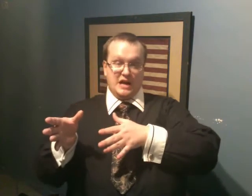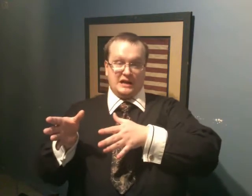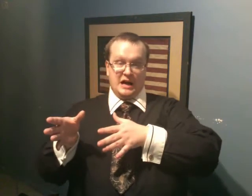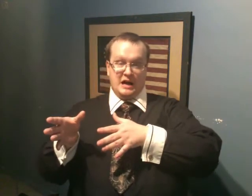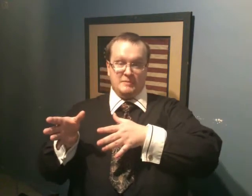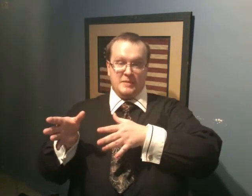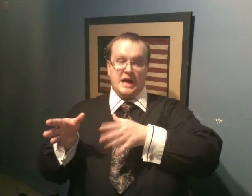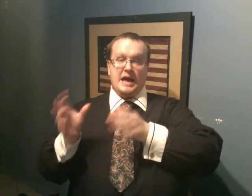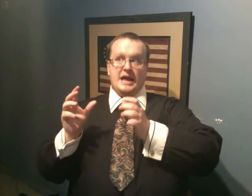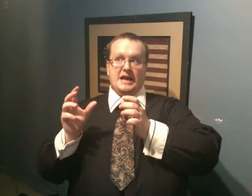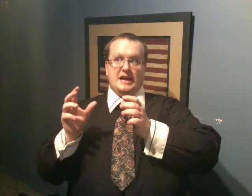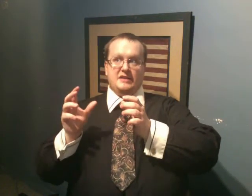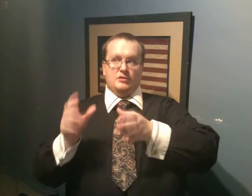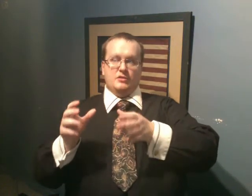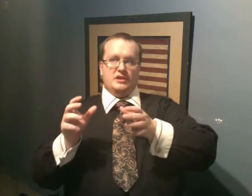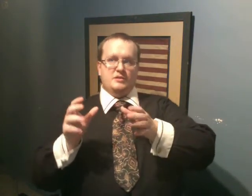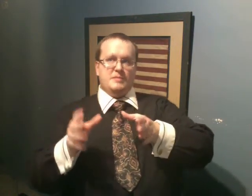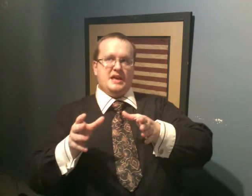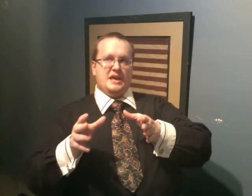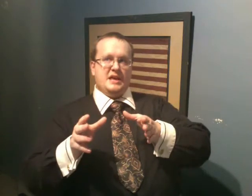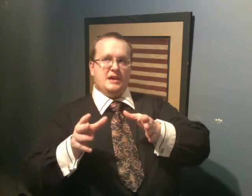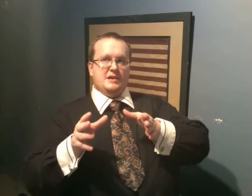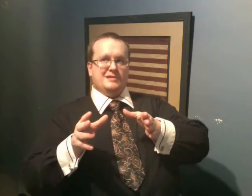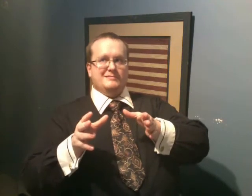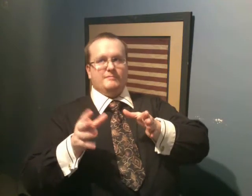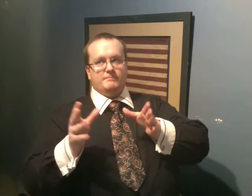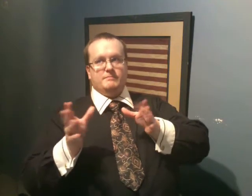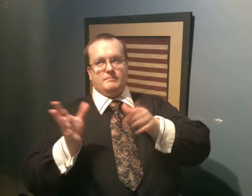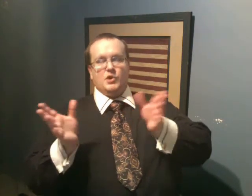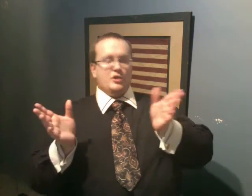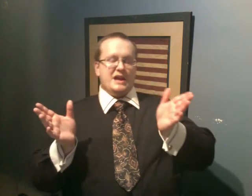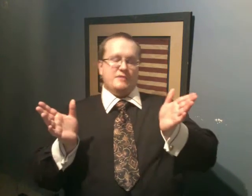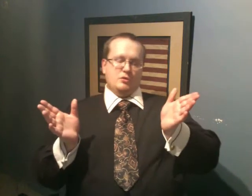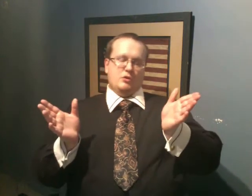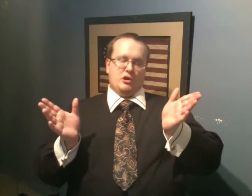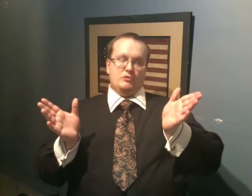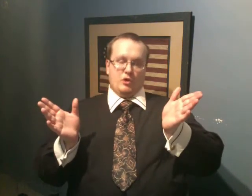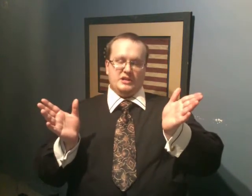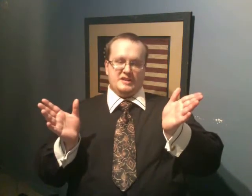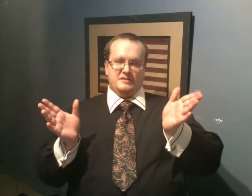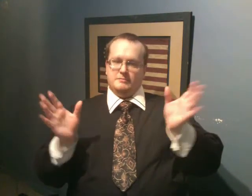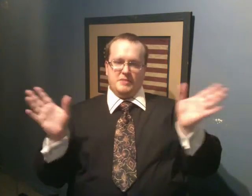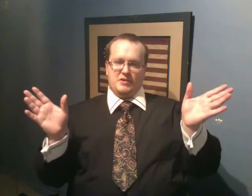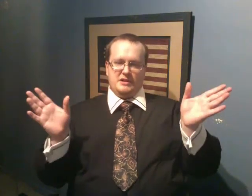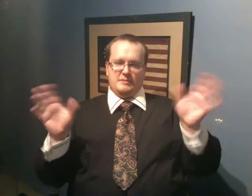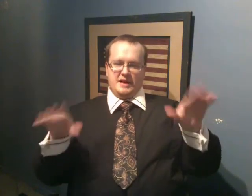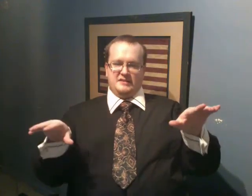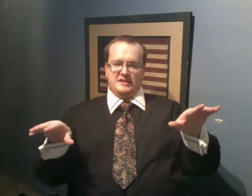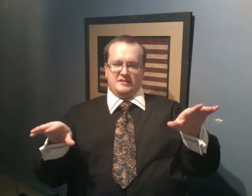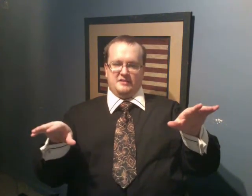.com, it's going to be... You're going to get fewer royalties. Period. And cents.